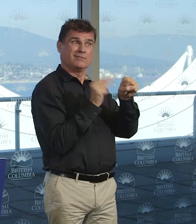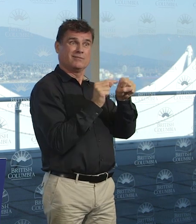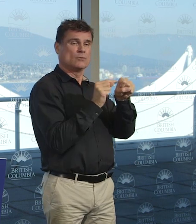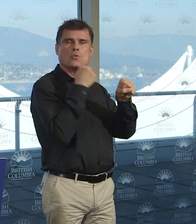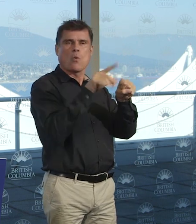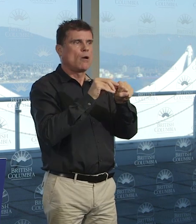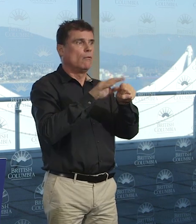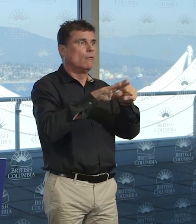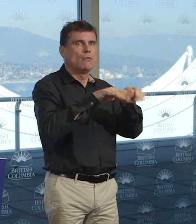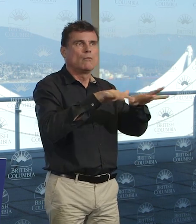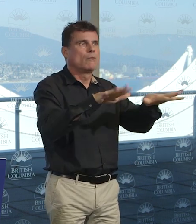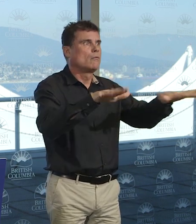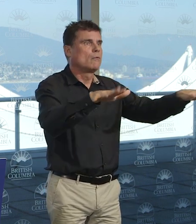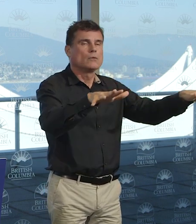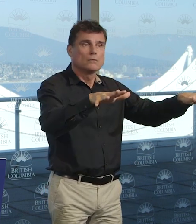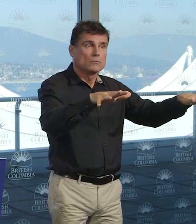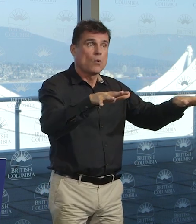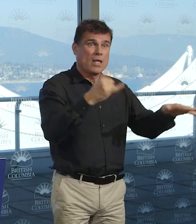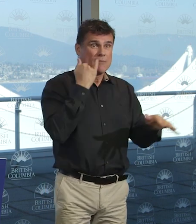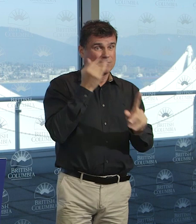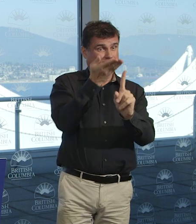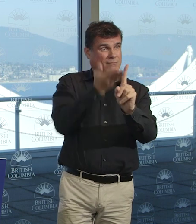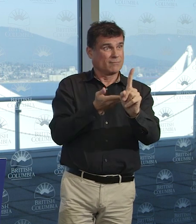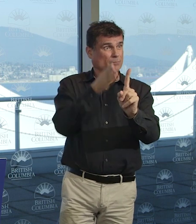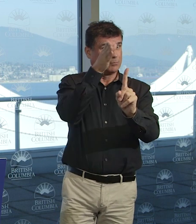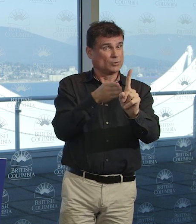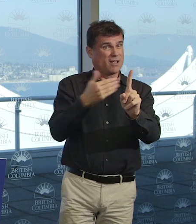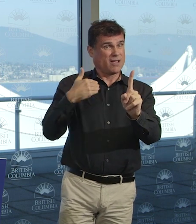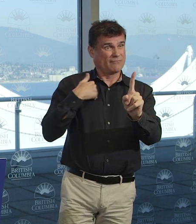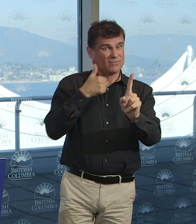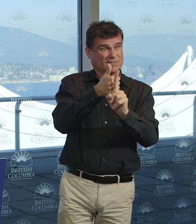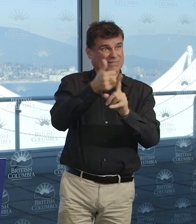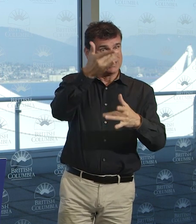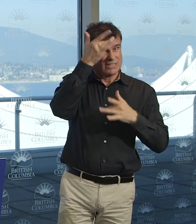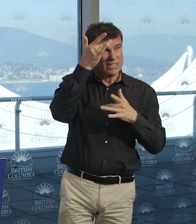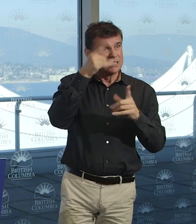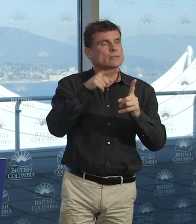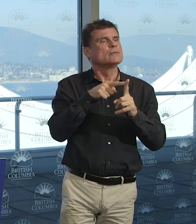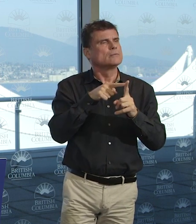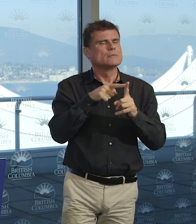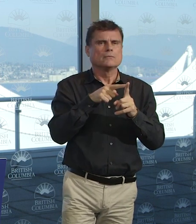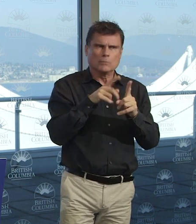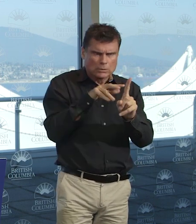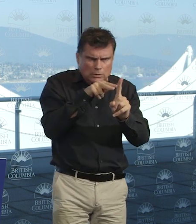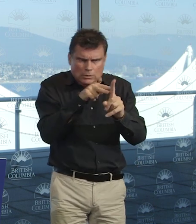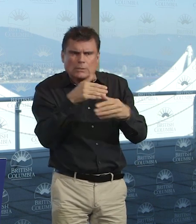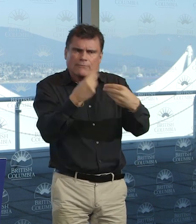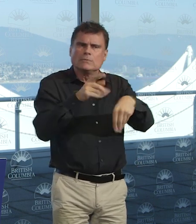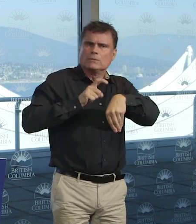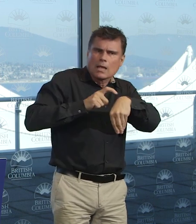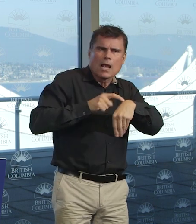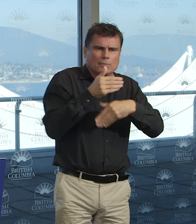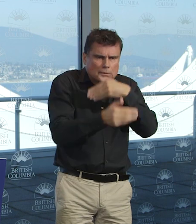dying from this disease, from being exposed to it in the first place. And that's the reason why we're doing all of these very extreme